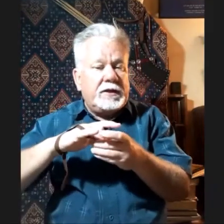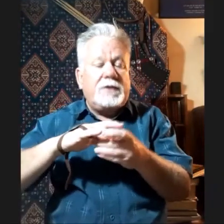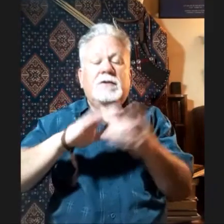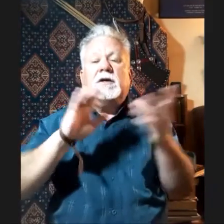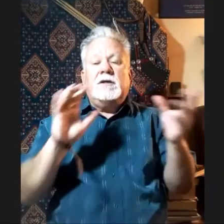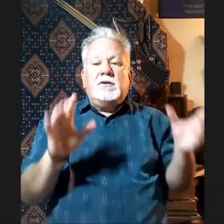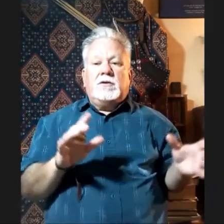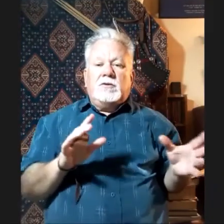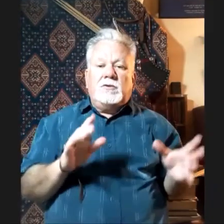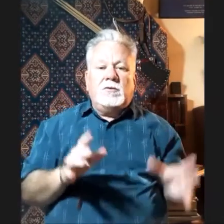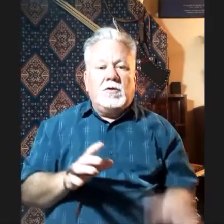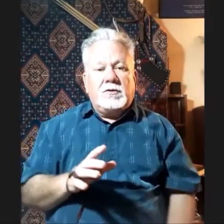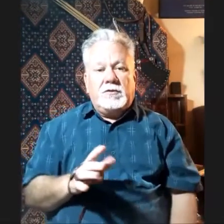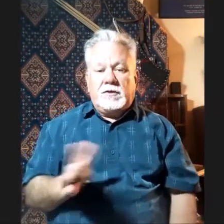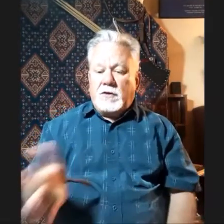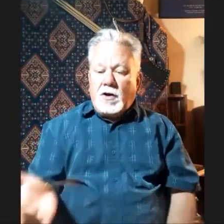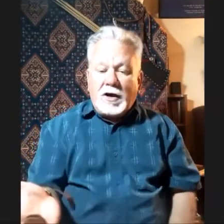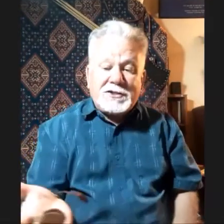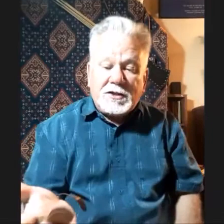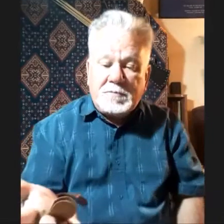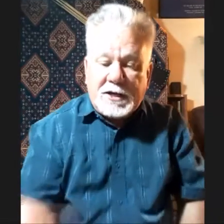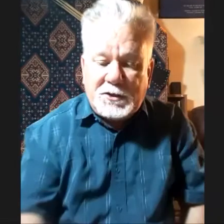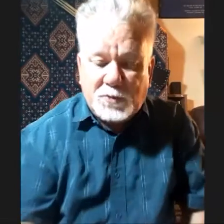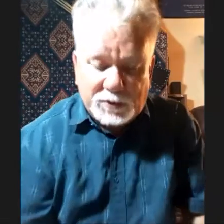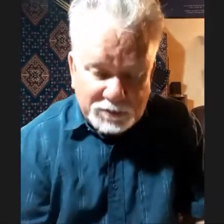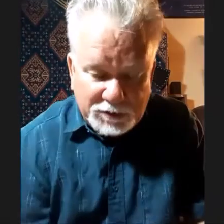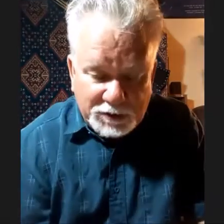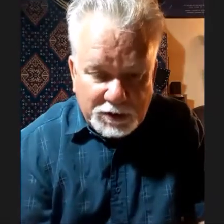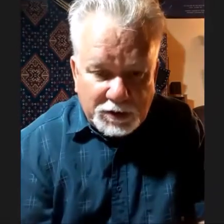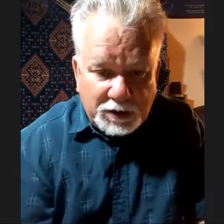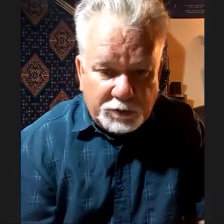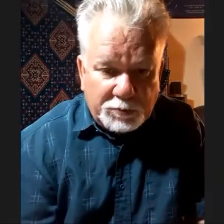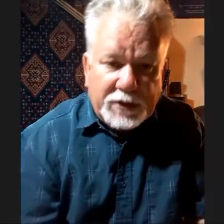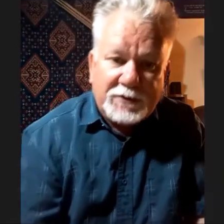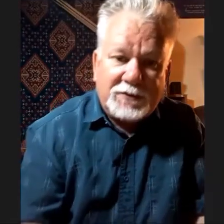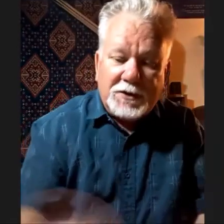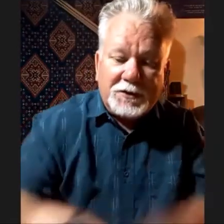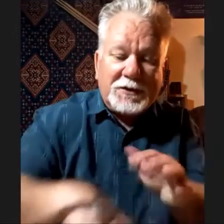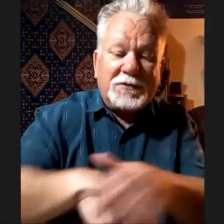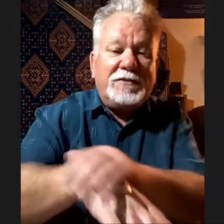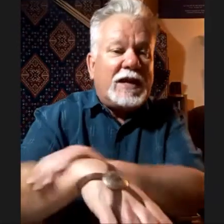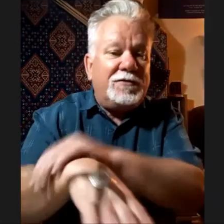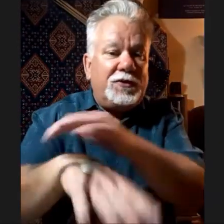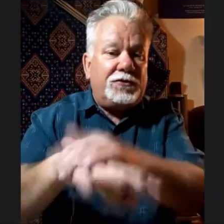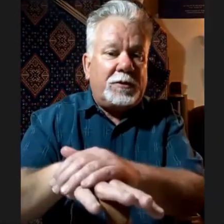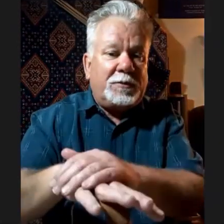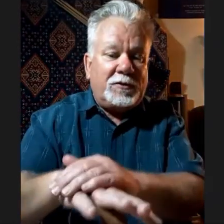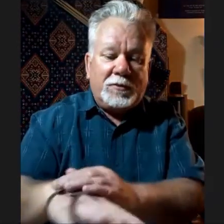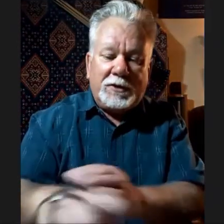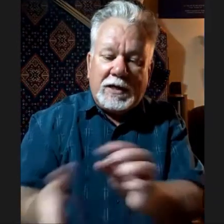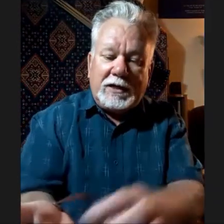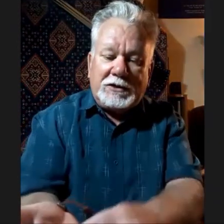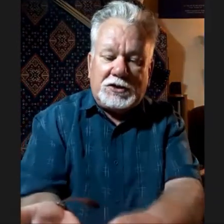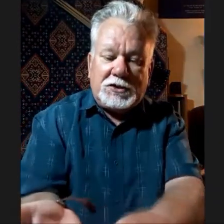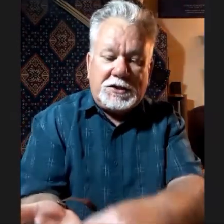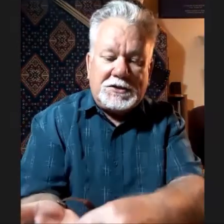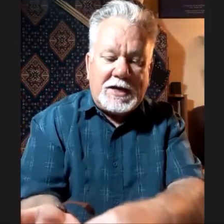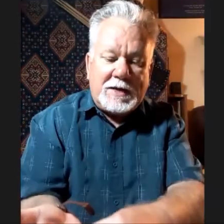length. You can do lots of things. I actually made one for practice that doesn't even have this strap assembly. It's just a tab